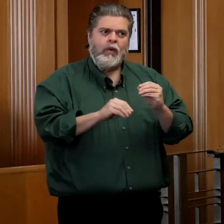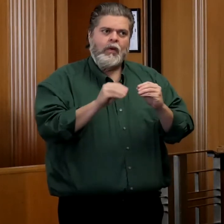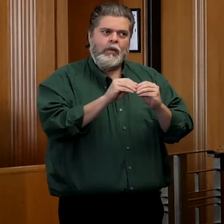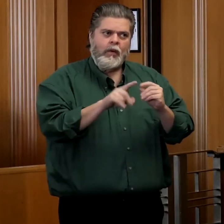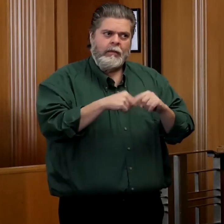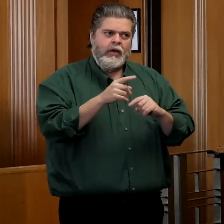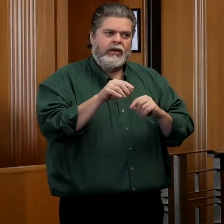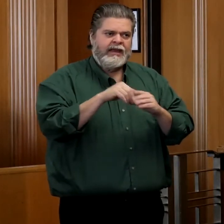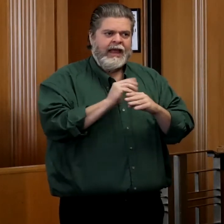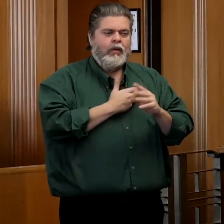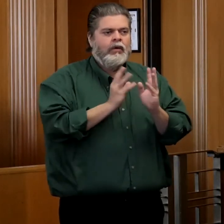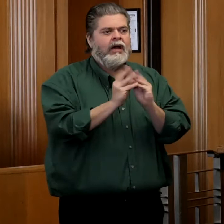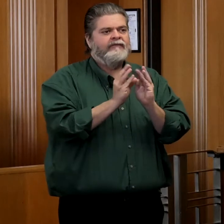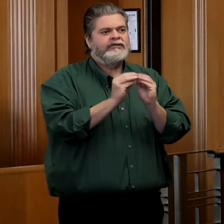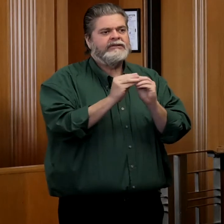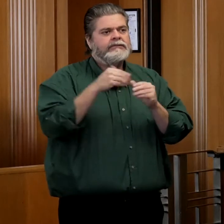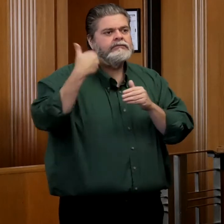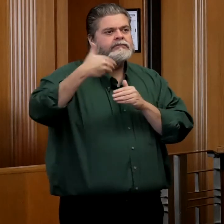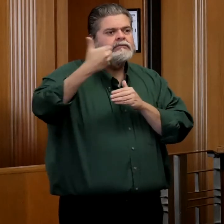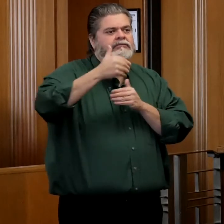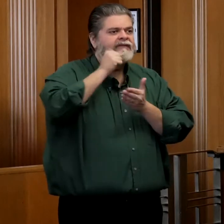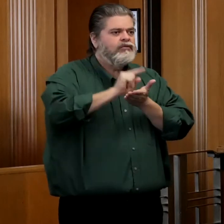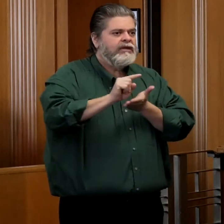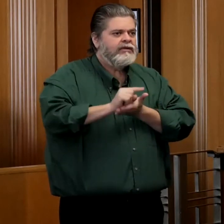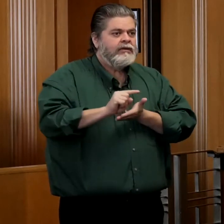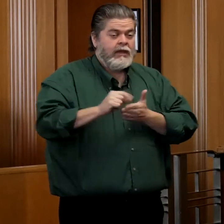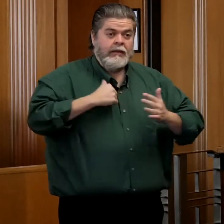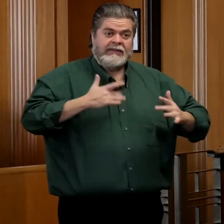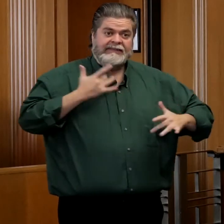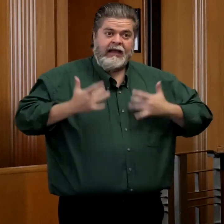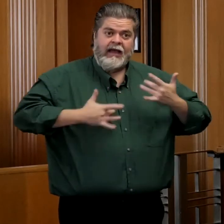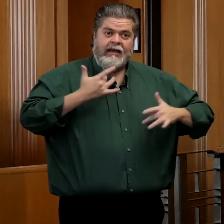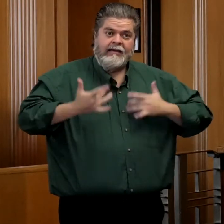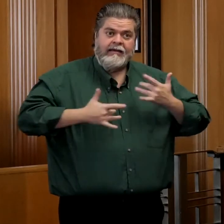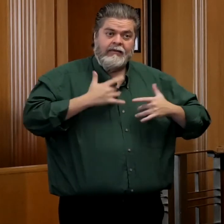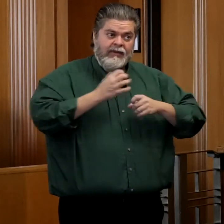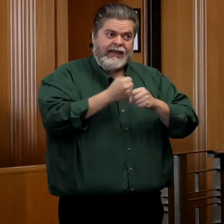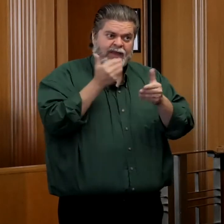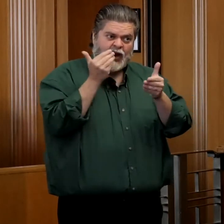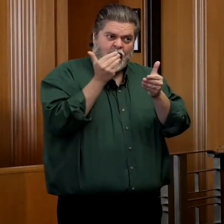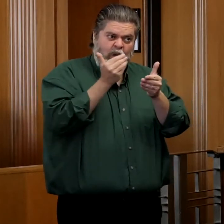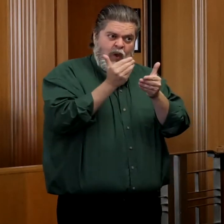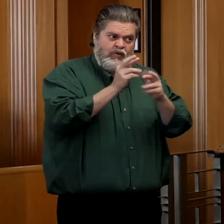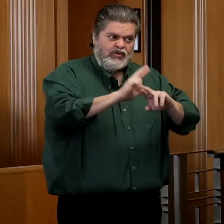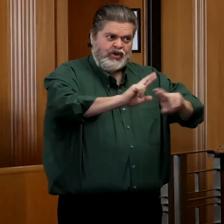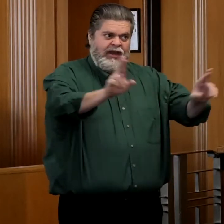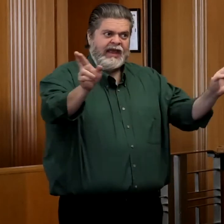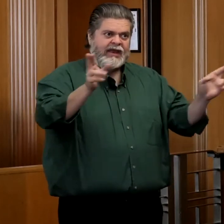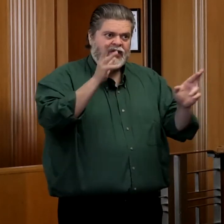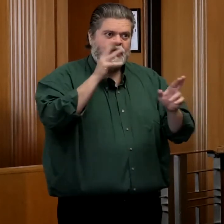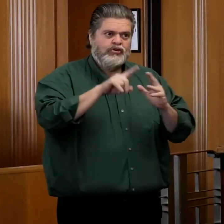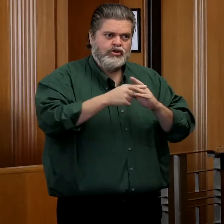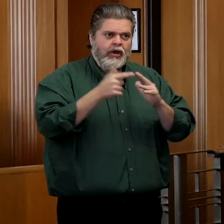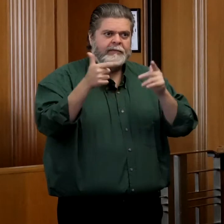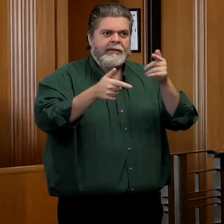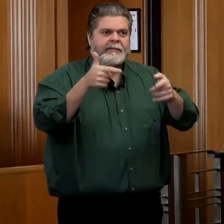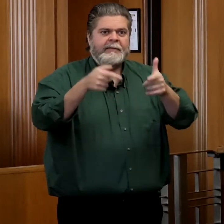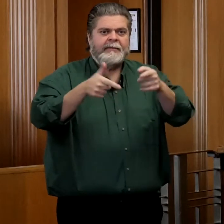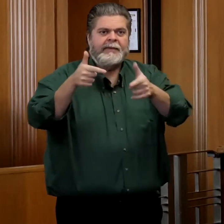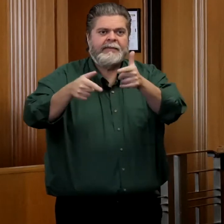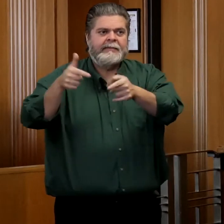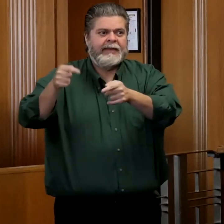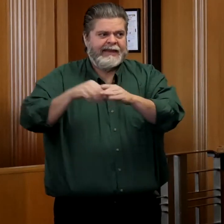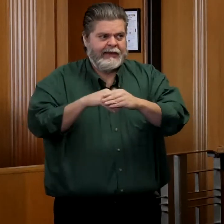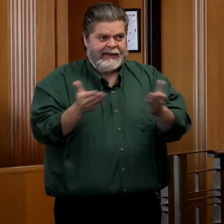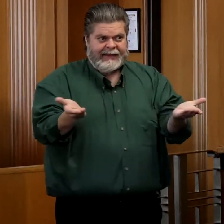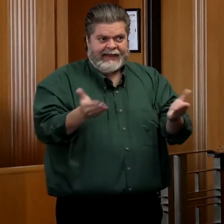press conferences going forward. I'm pretty excited that we are actually at that point where we're going to start seeing vaccine in our state and in our